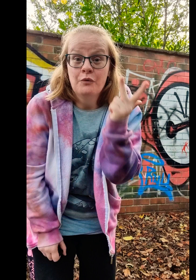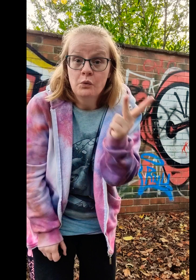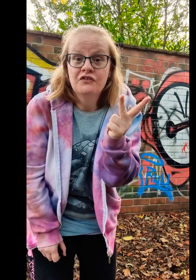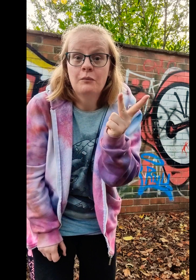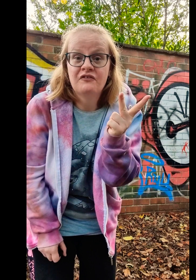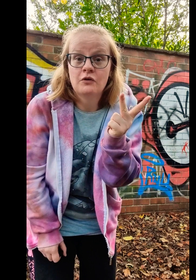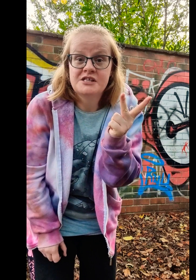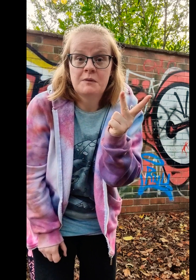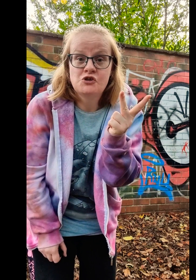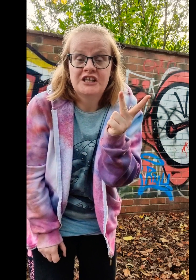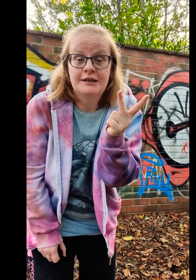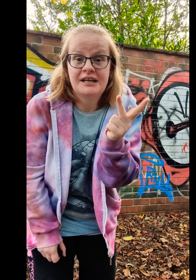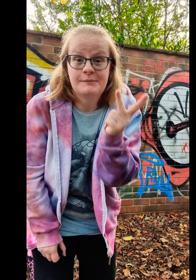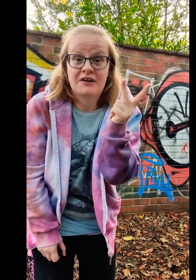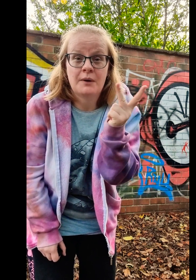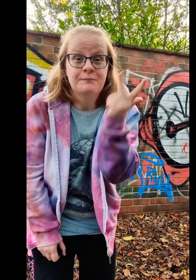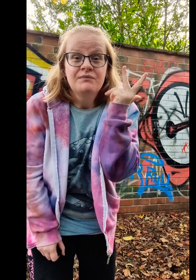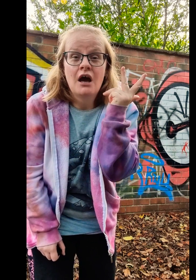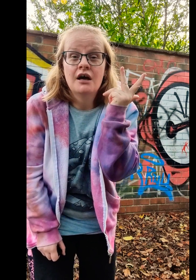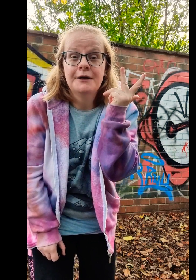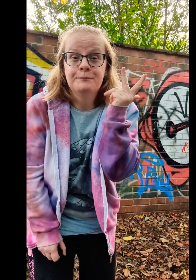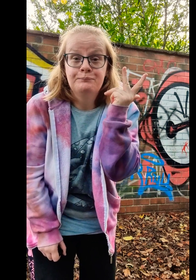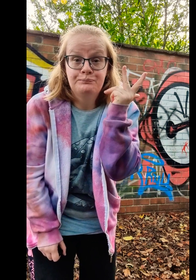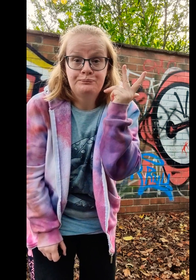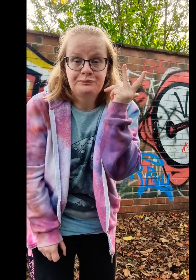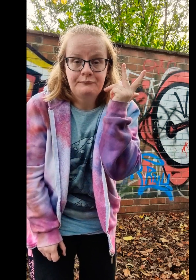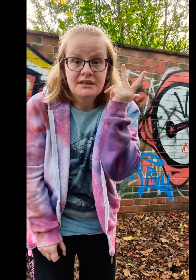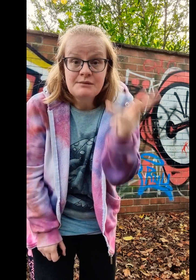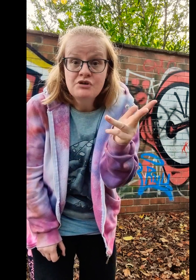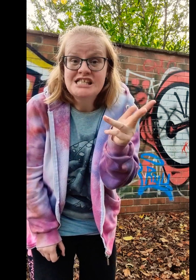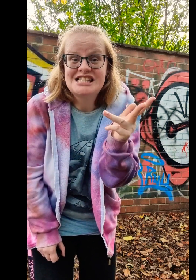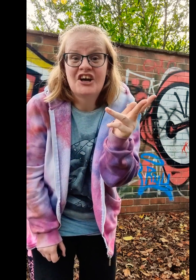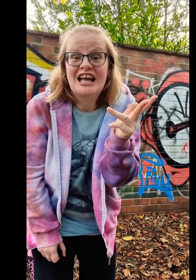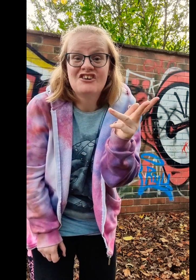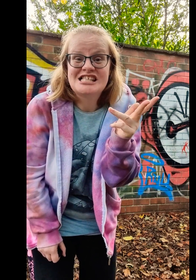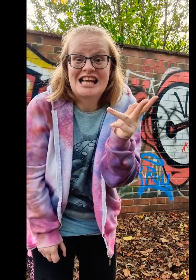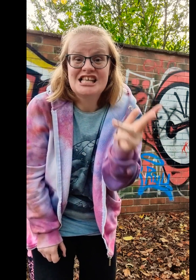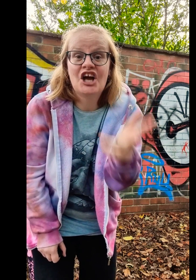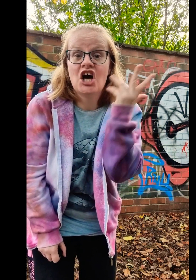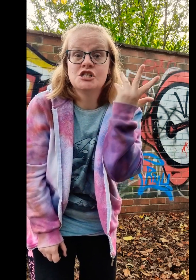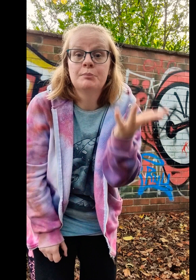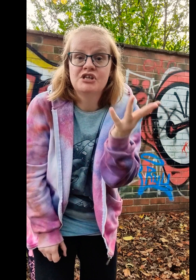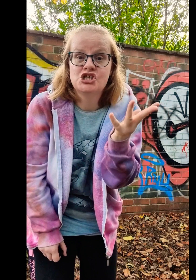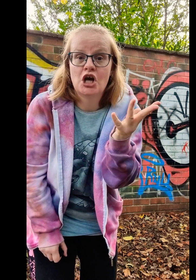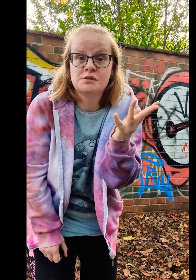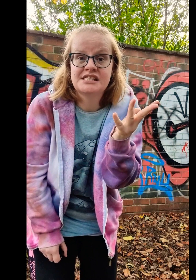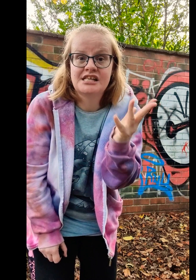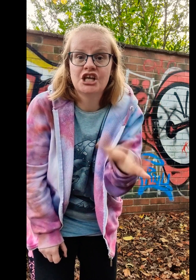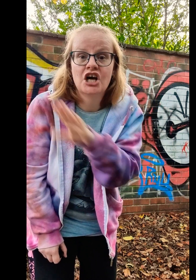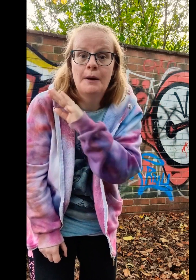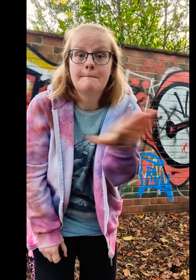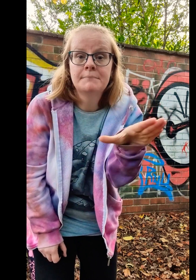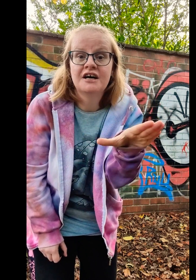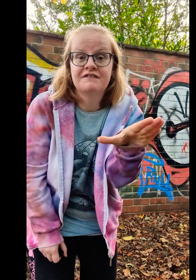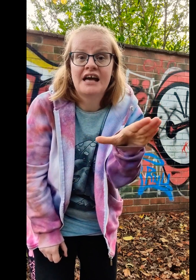Wonderful performance by Johnny Lee Miller, by the way. Princess Diana is getting heard. Prince Charles is getting heard. Perfect.